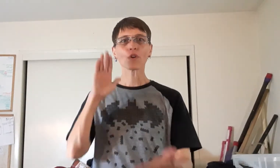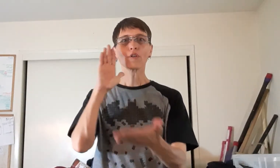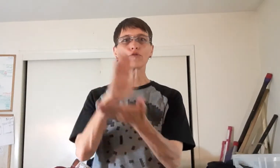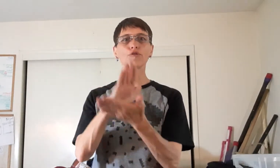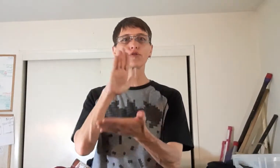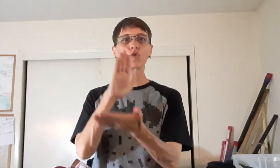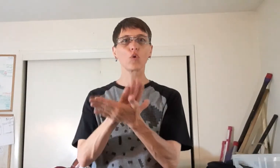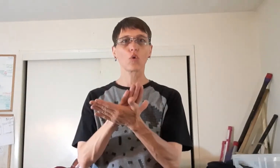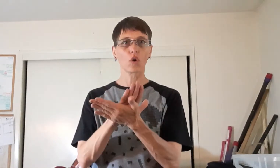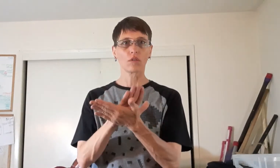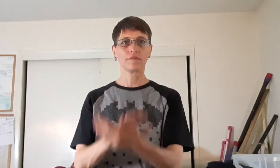School.